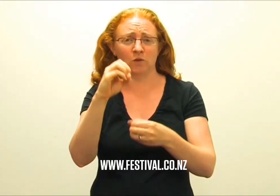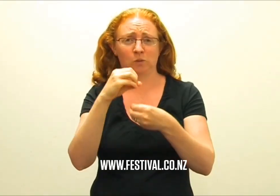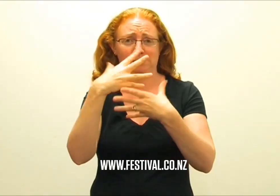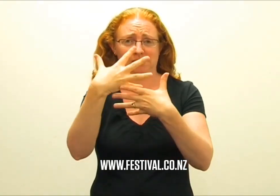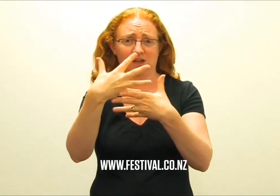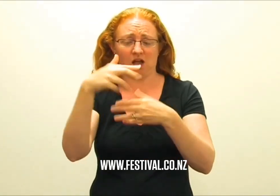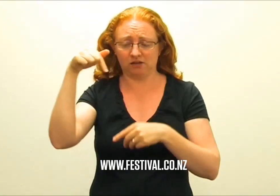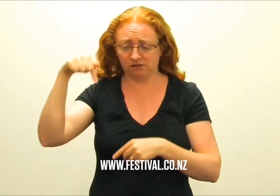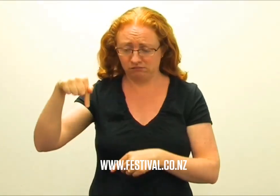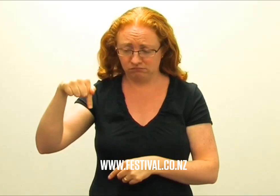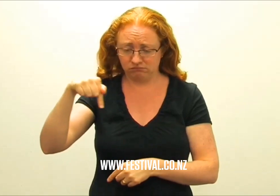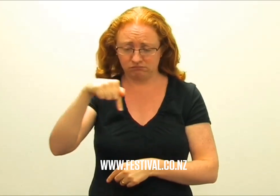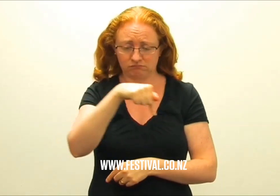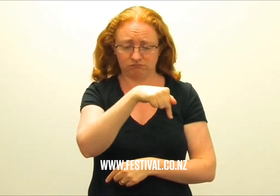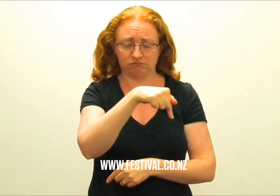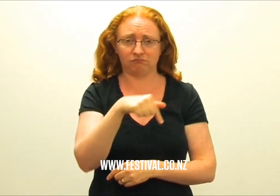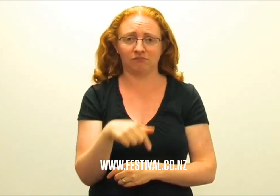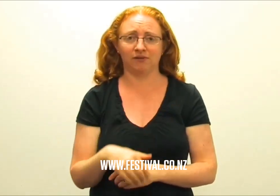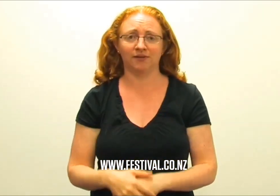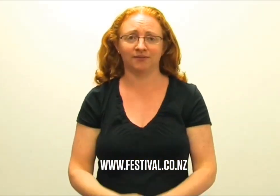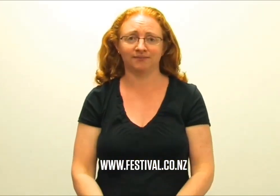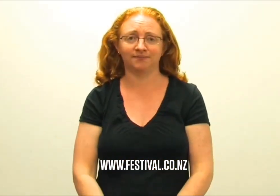And for the price, please have a look at the website just below.